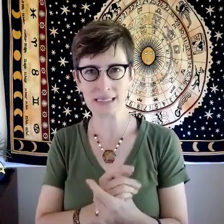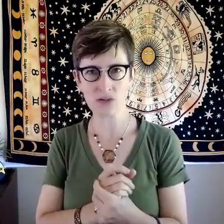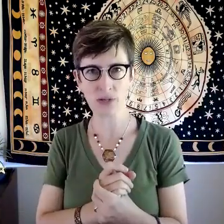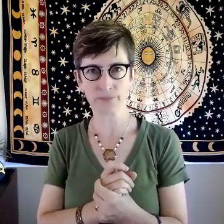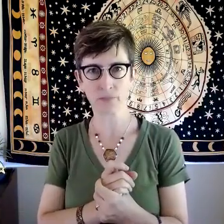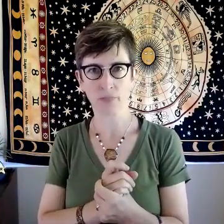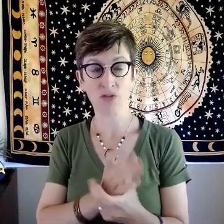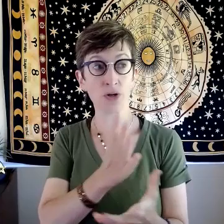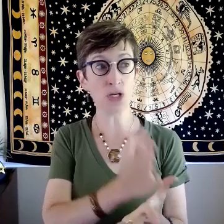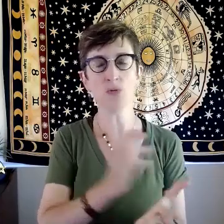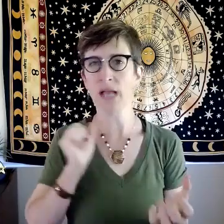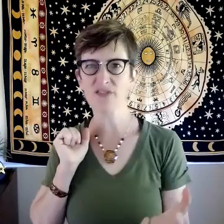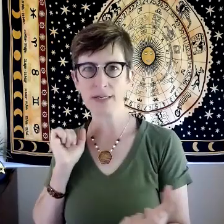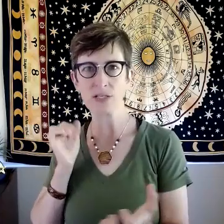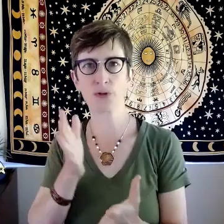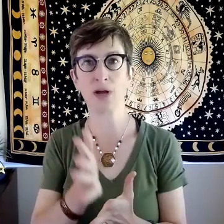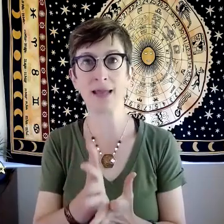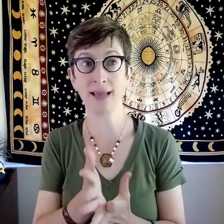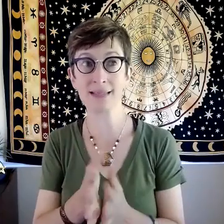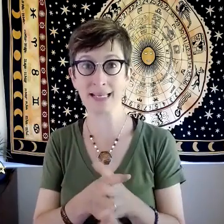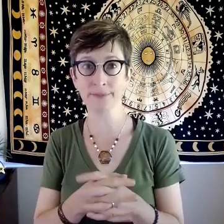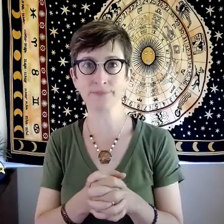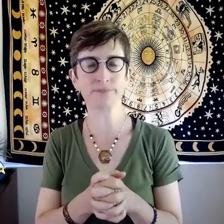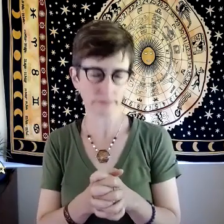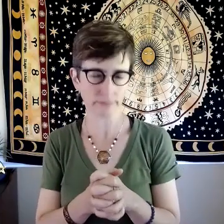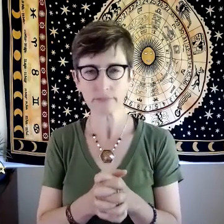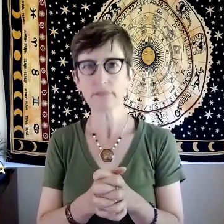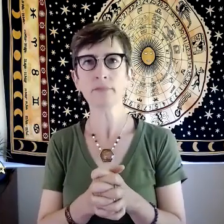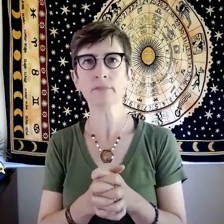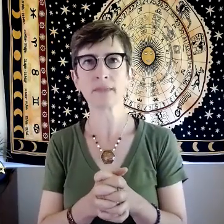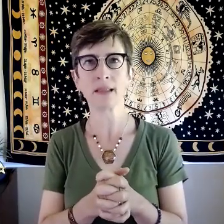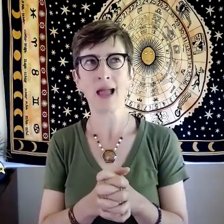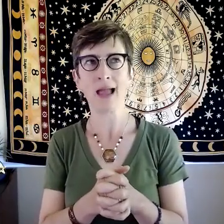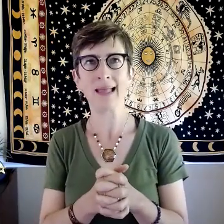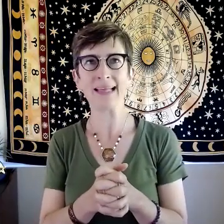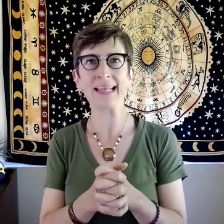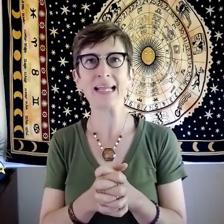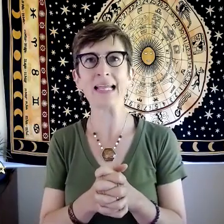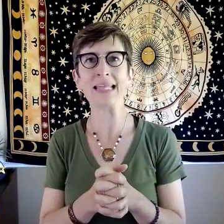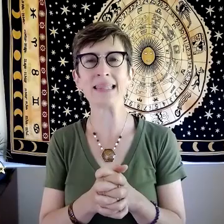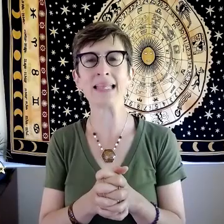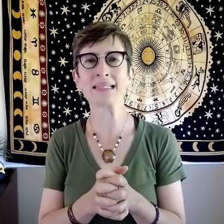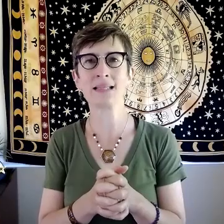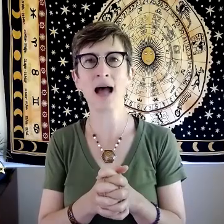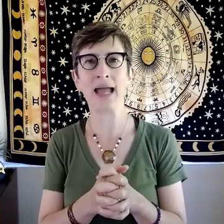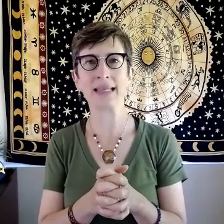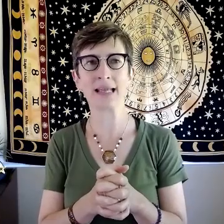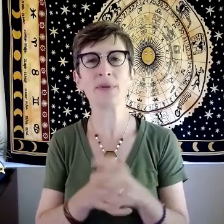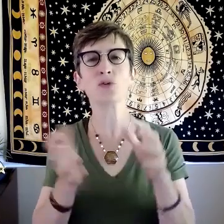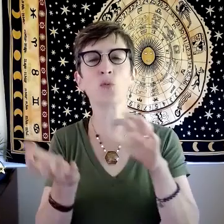for you whatever it is for your adolescent then it's not I mean you're